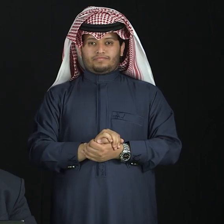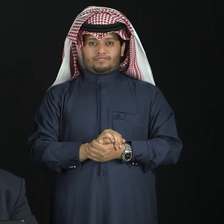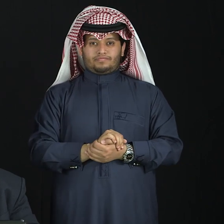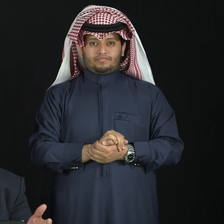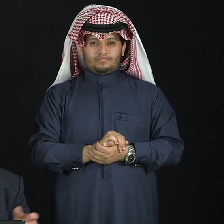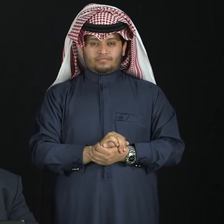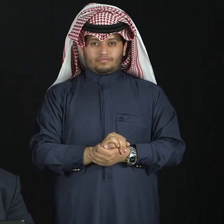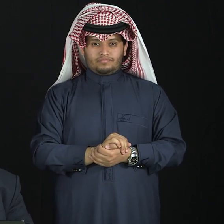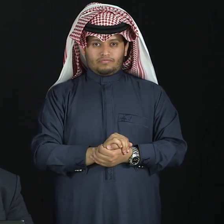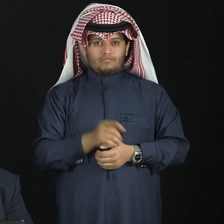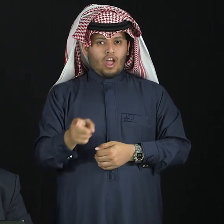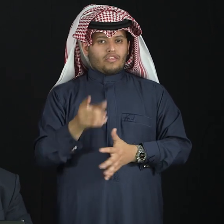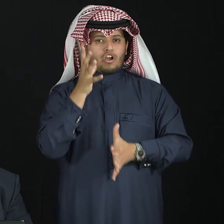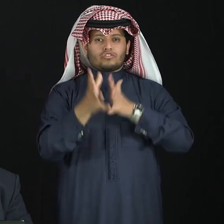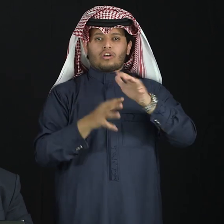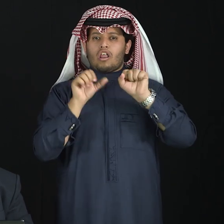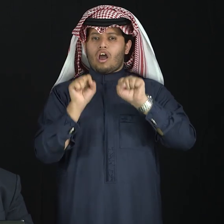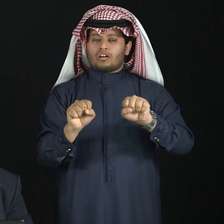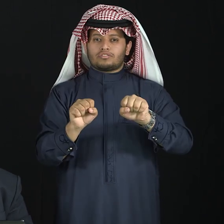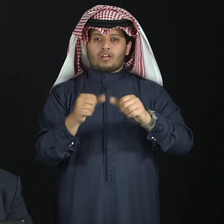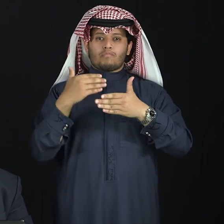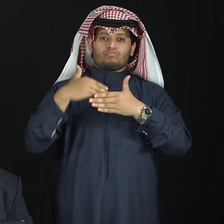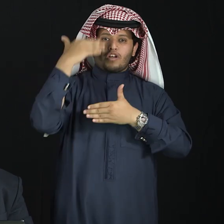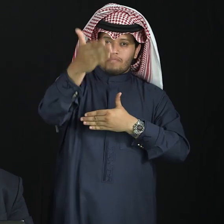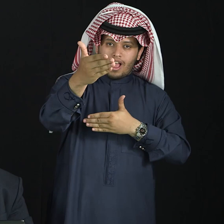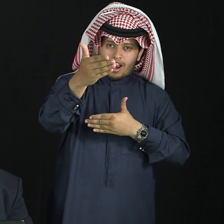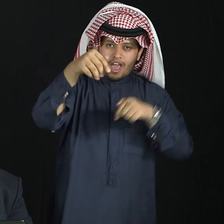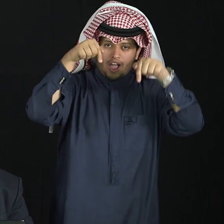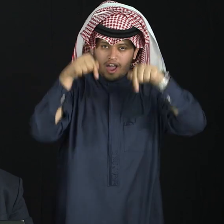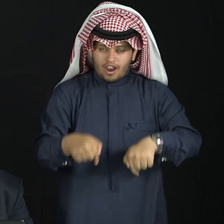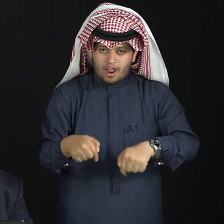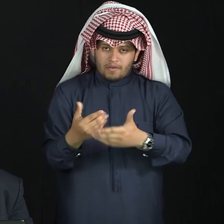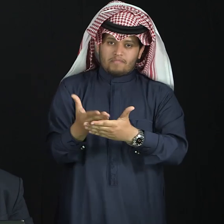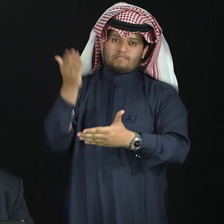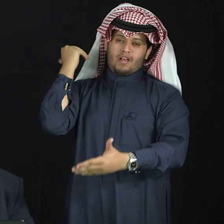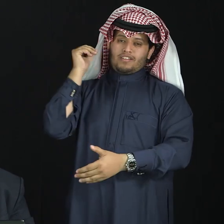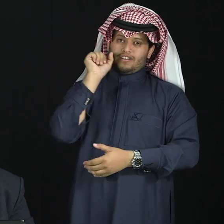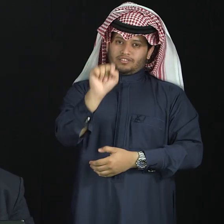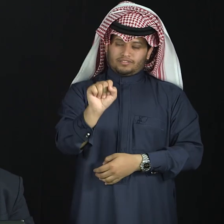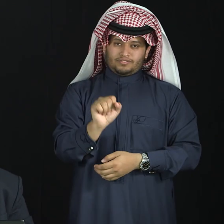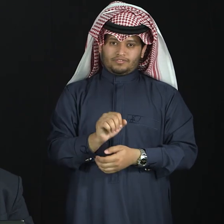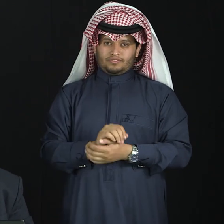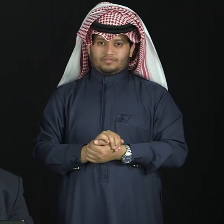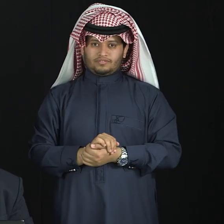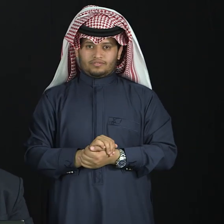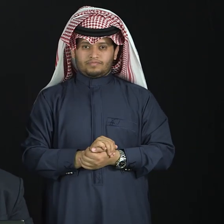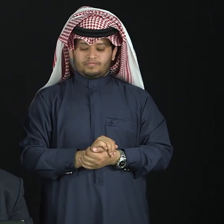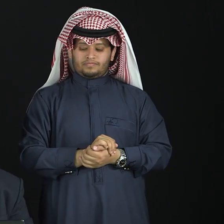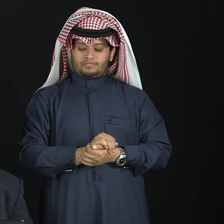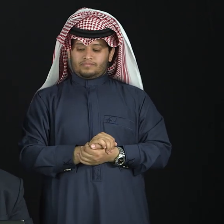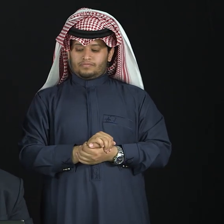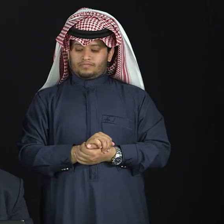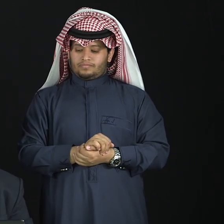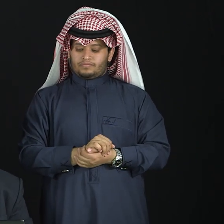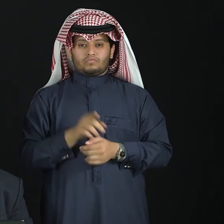ate. So, by this sign, fact, you can just differentiate and conjugate the verbs, if we are to